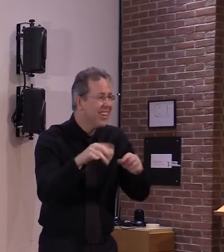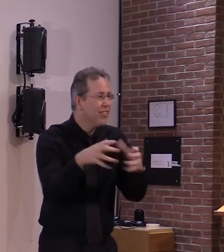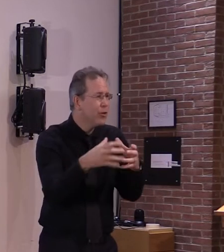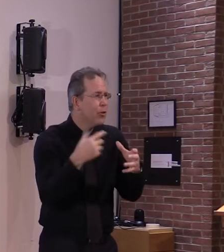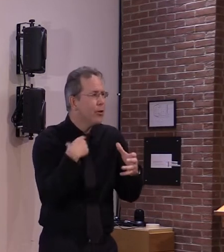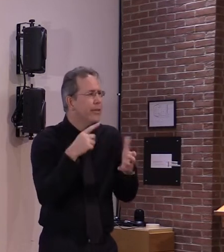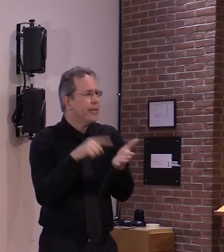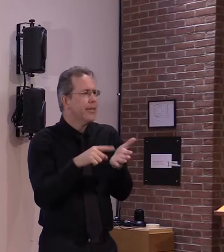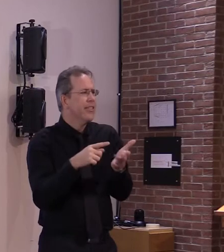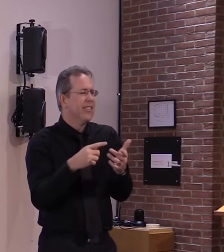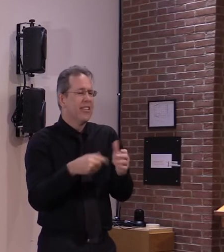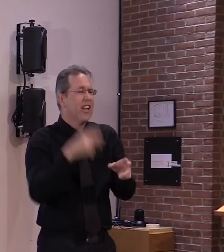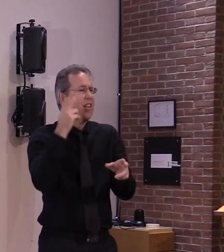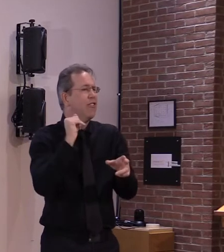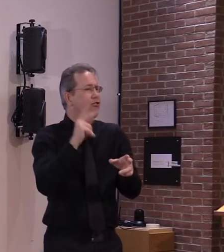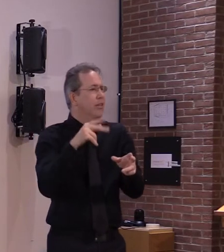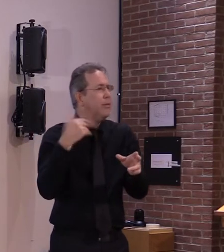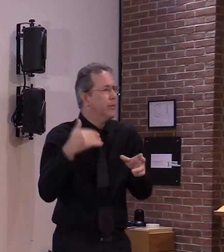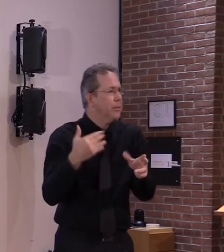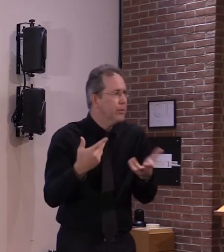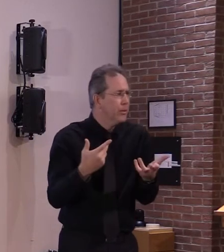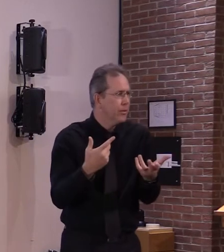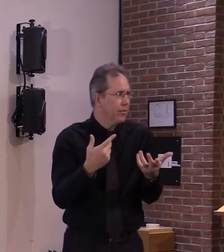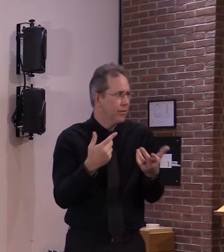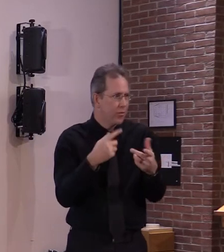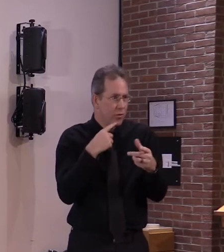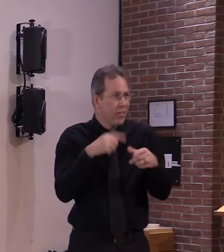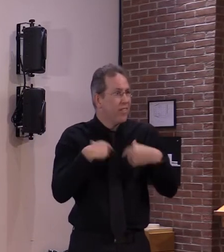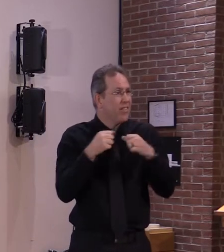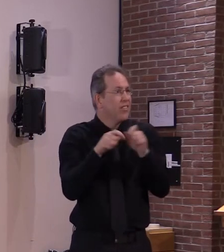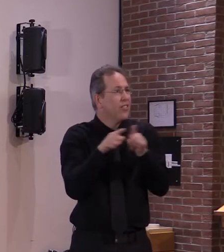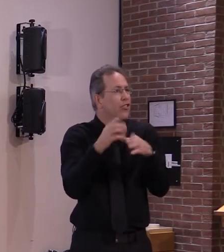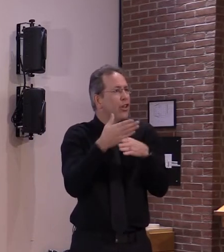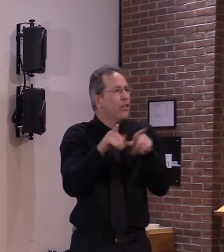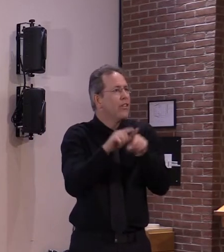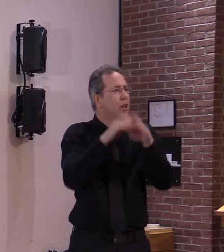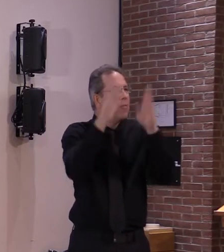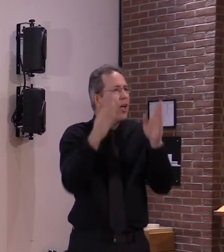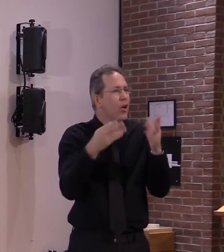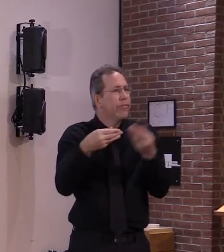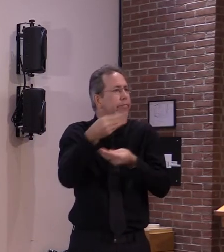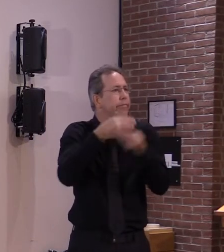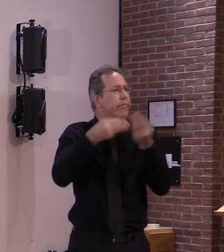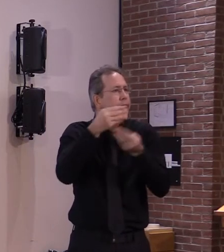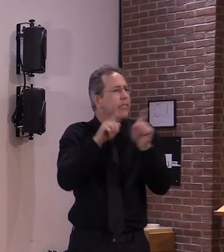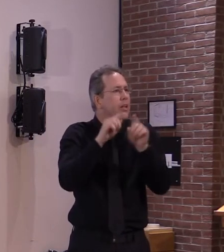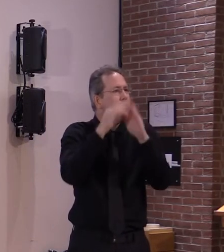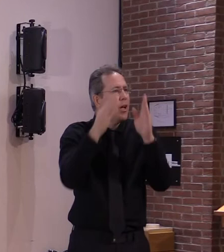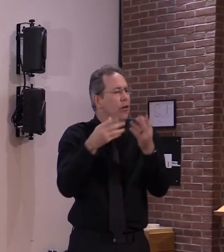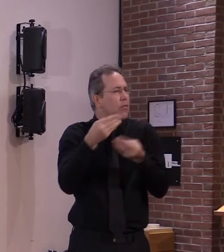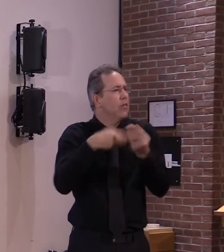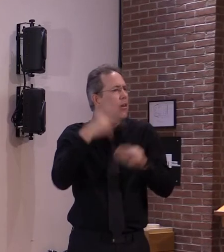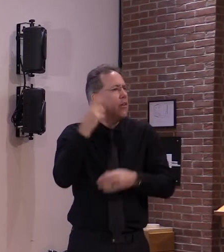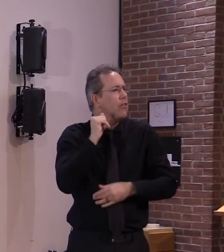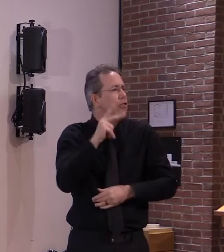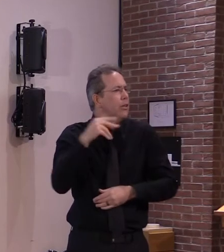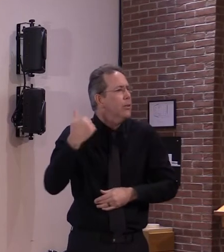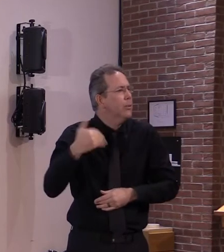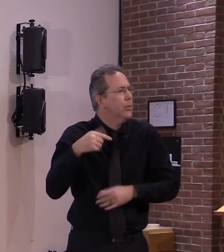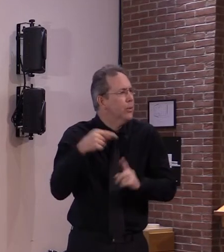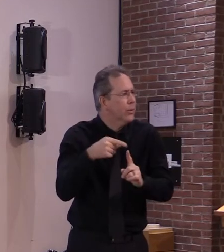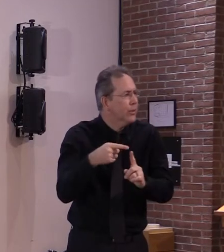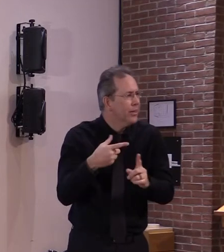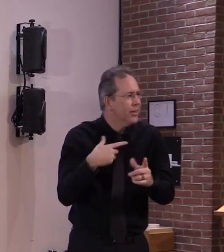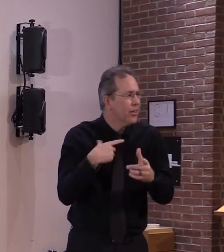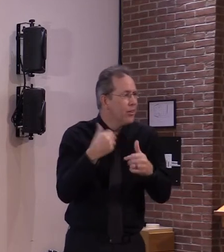settings um and we have experience with that obviously because we talked previously about some of the outbreaks we've had in vermont